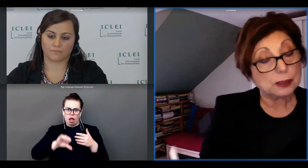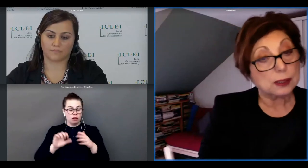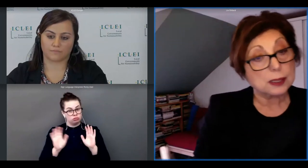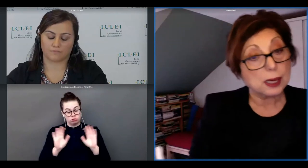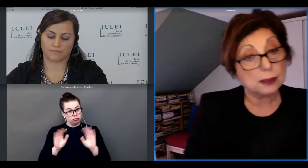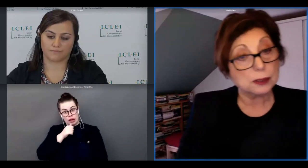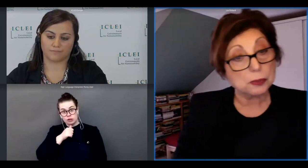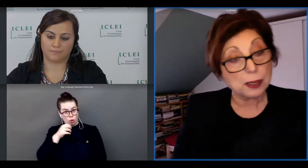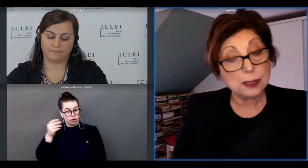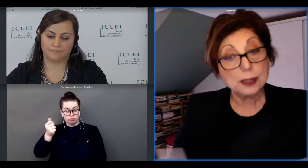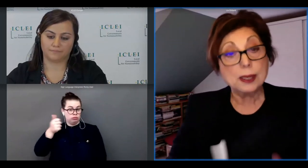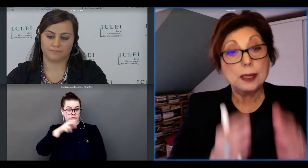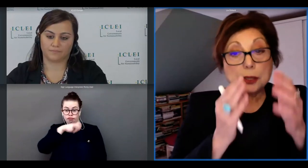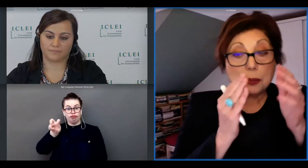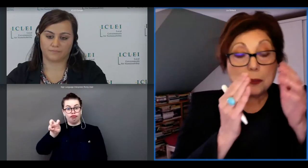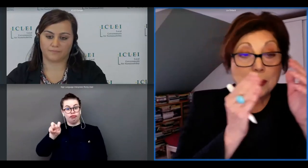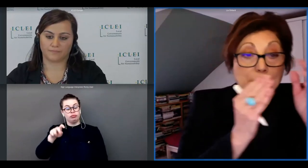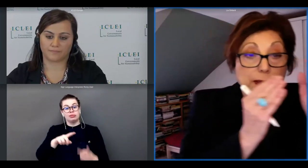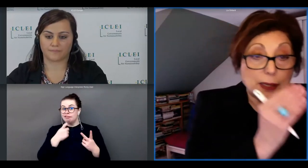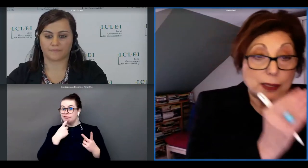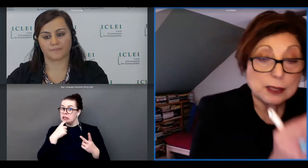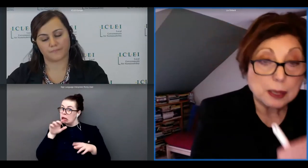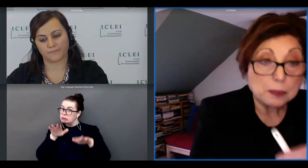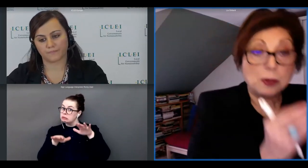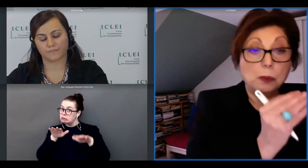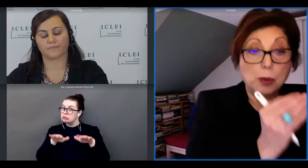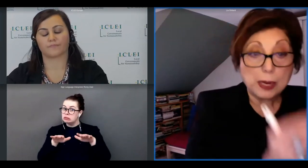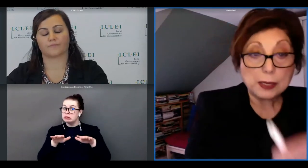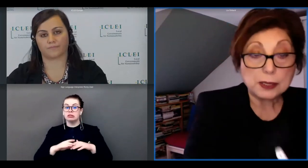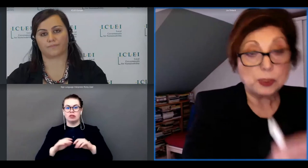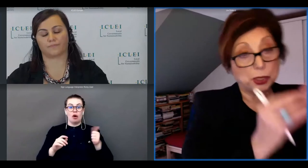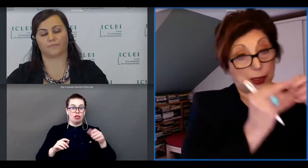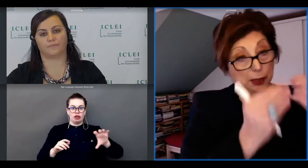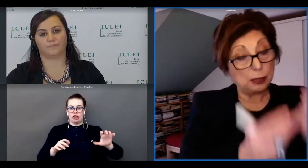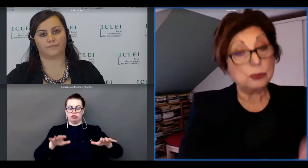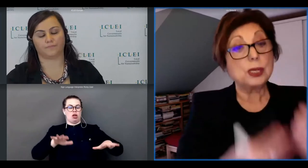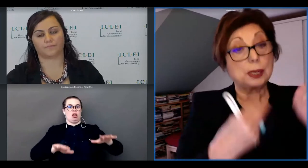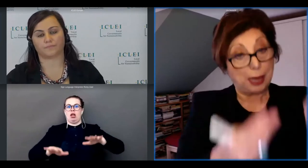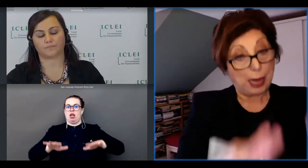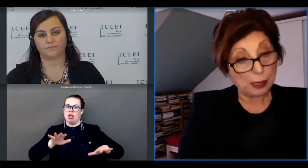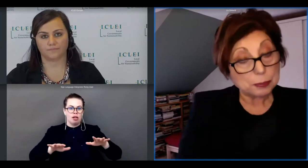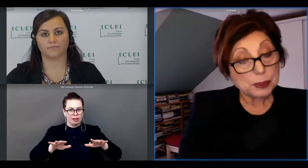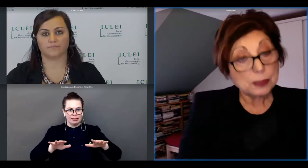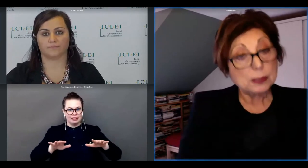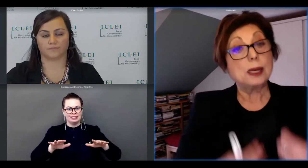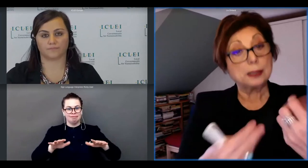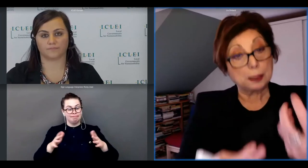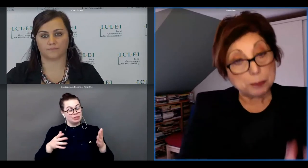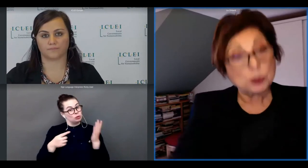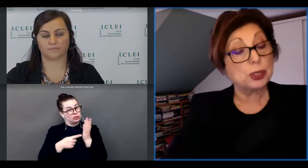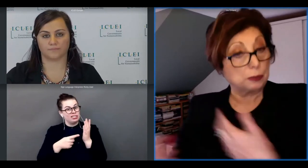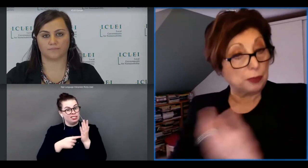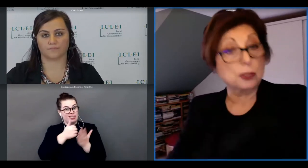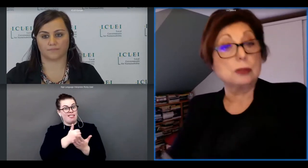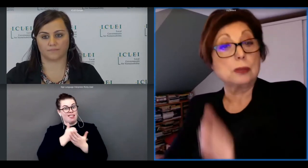a certain extent as well so there is some ways in which technology can help and can